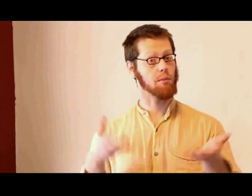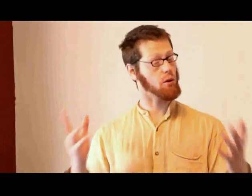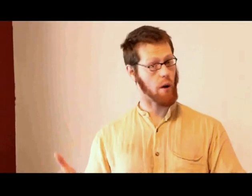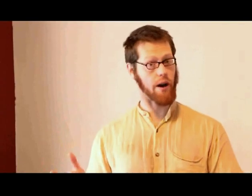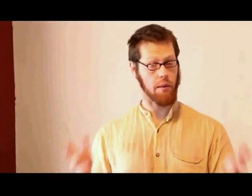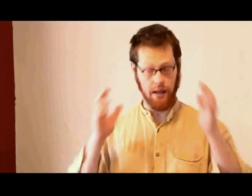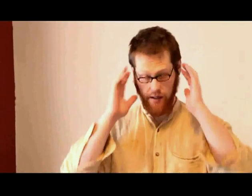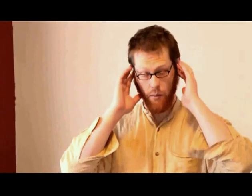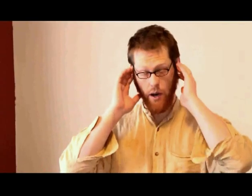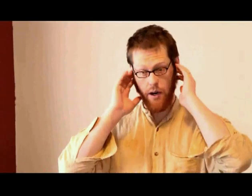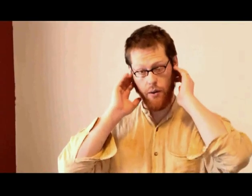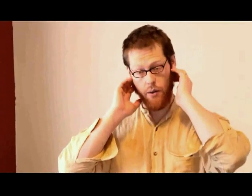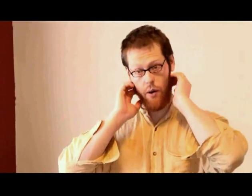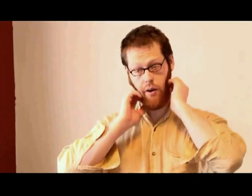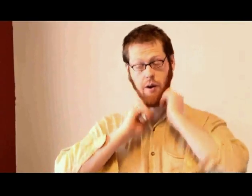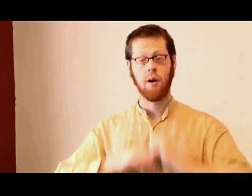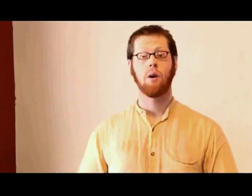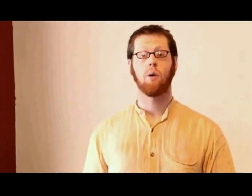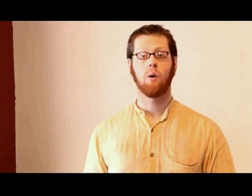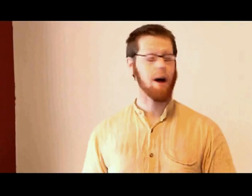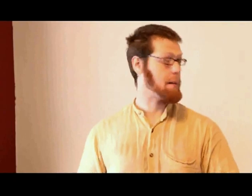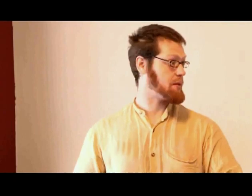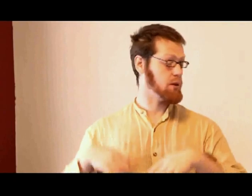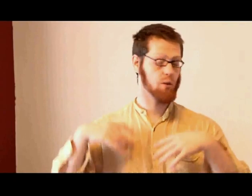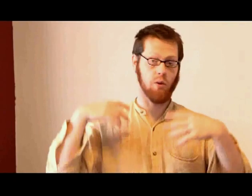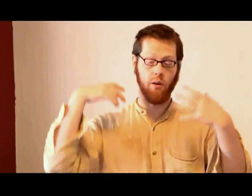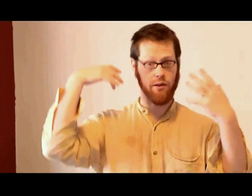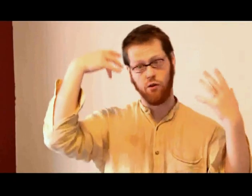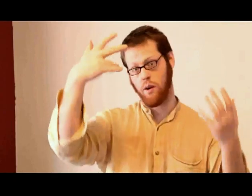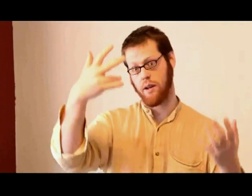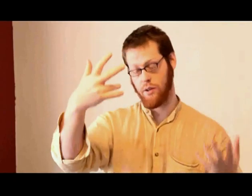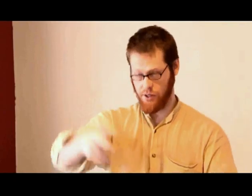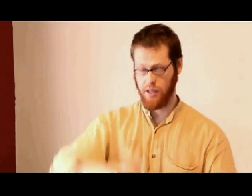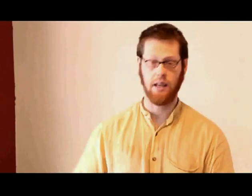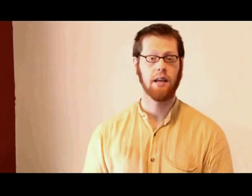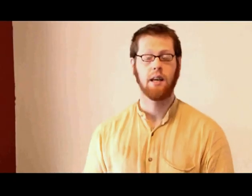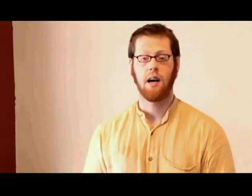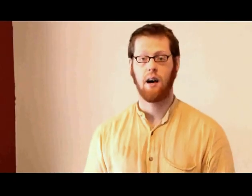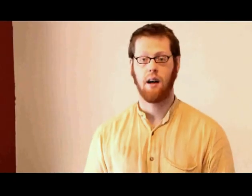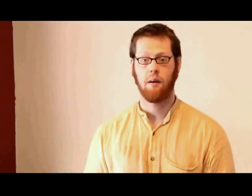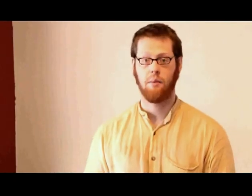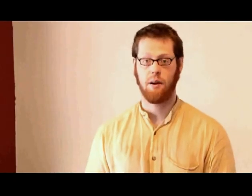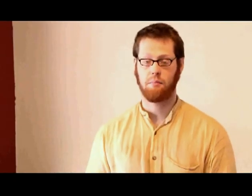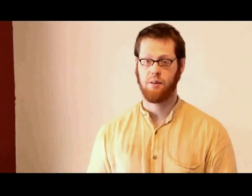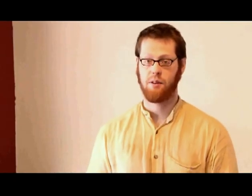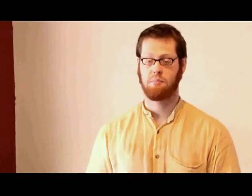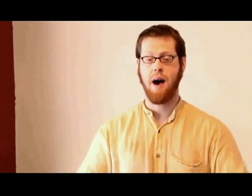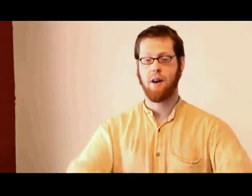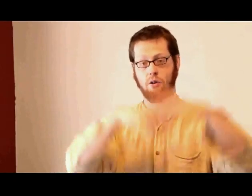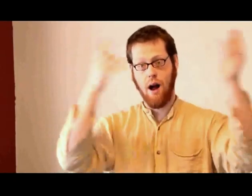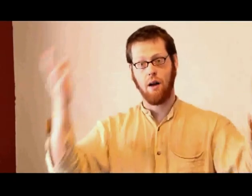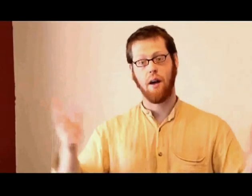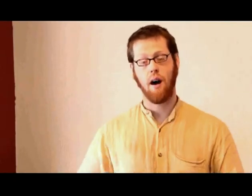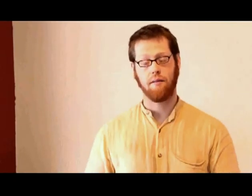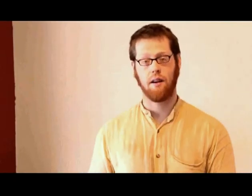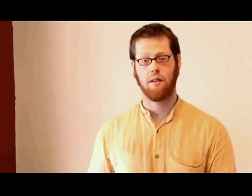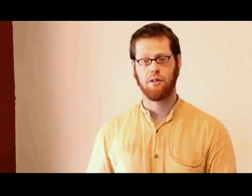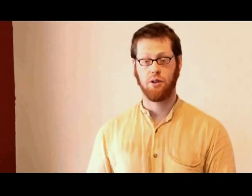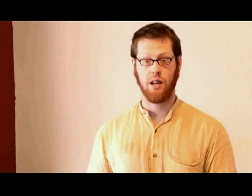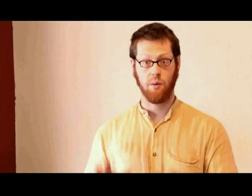liberal Quaker meeting somewhere. You could go there. Or perhaps you know that there's one in your city. They're smattered around. They often are associated